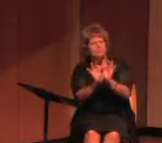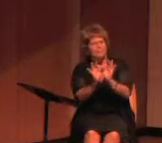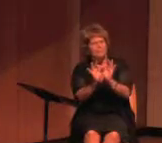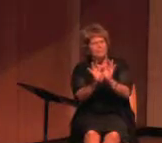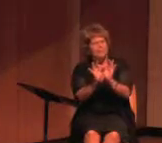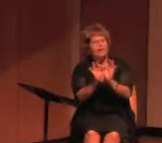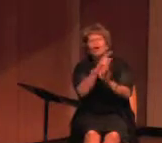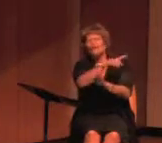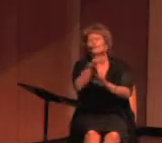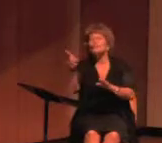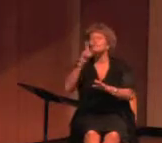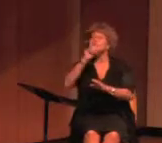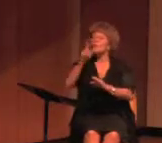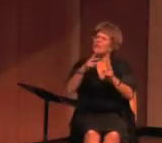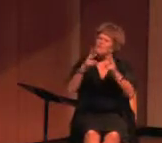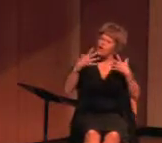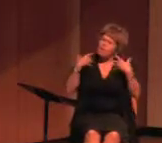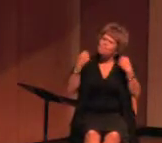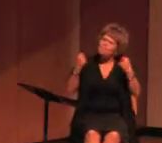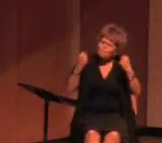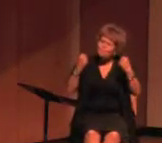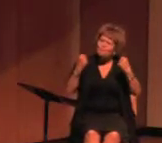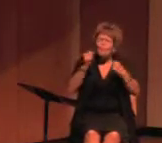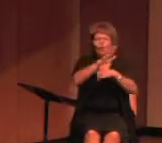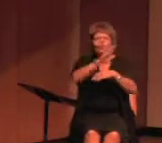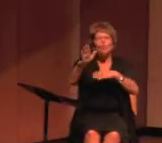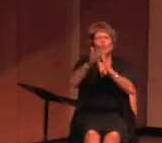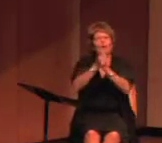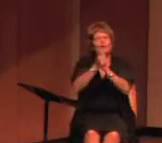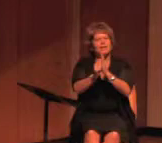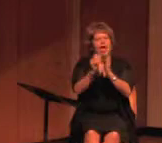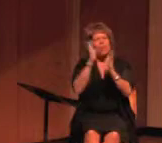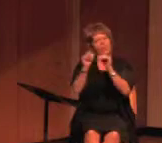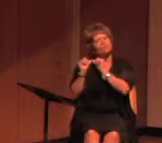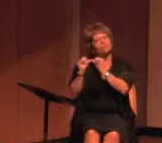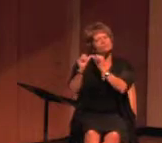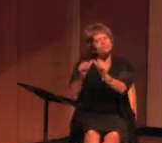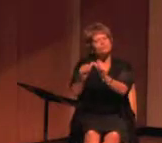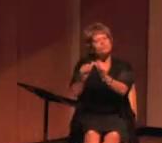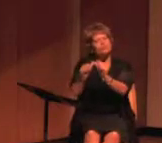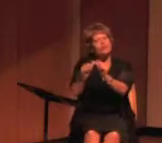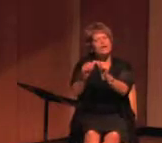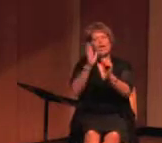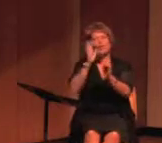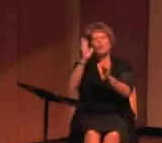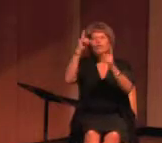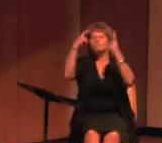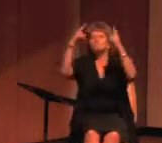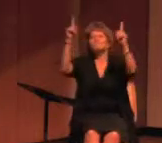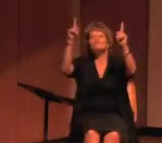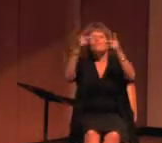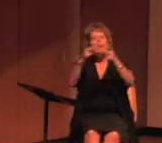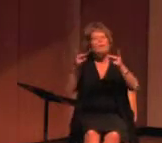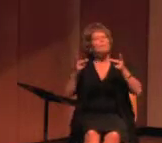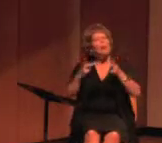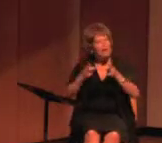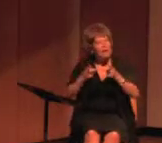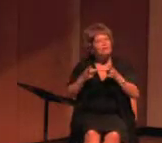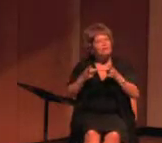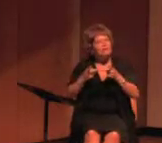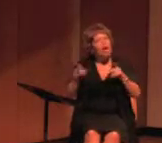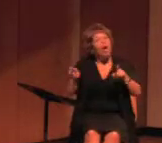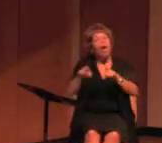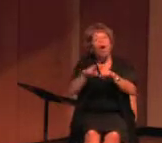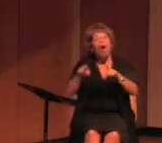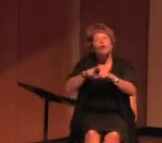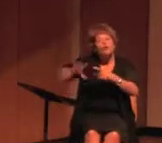You should be very confident that your talent will take you, will take you places. But in addition to that, you are